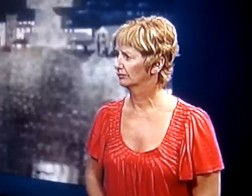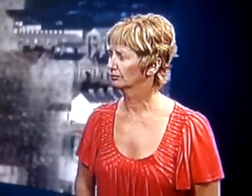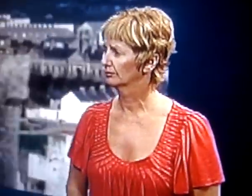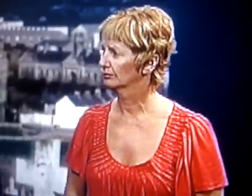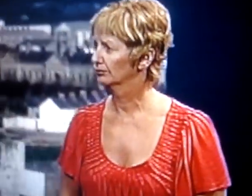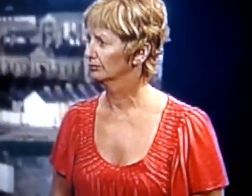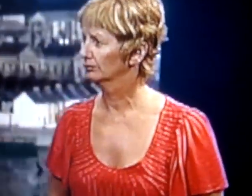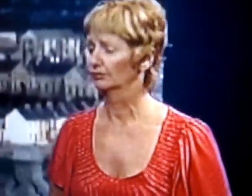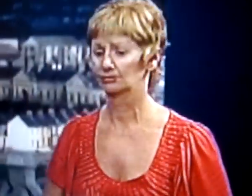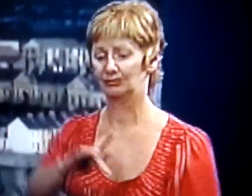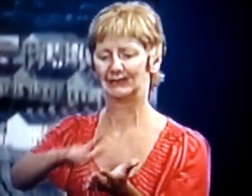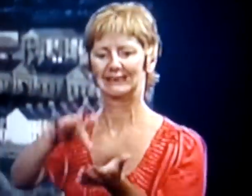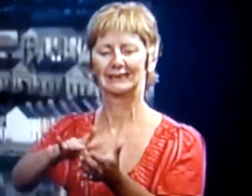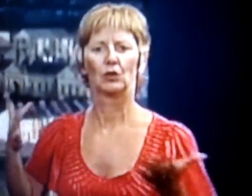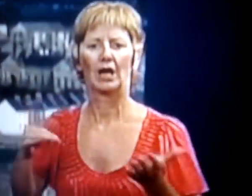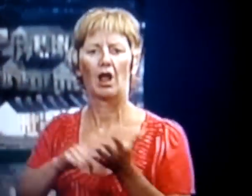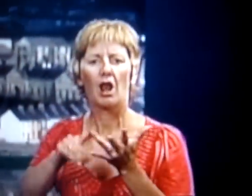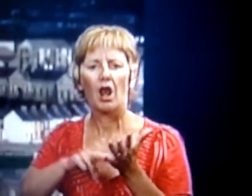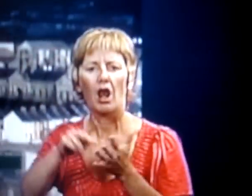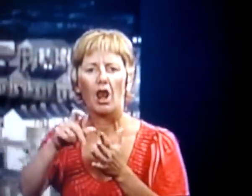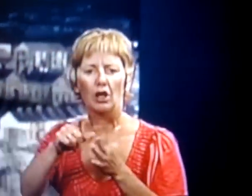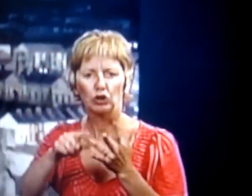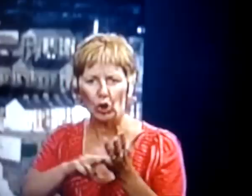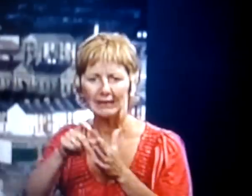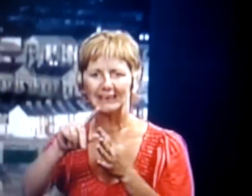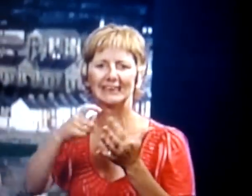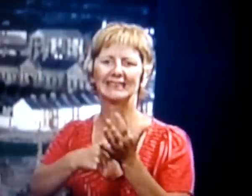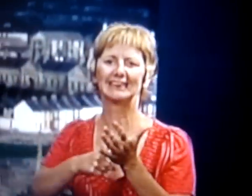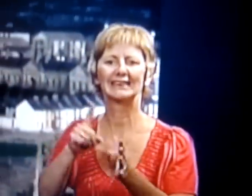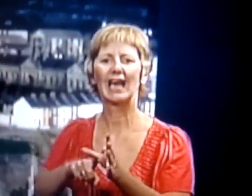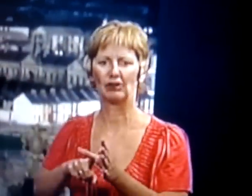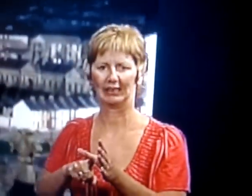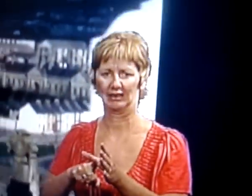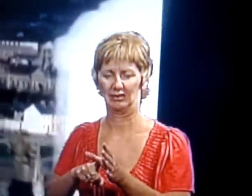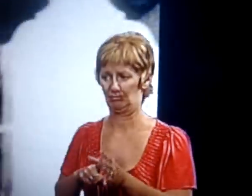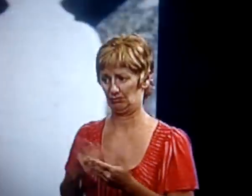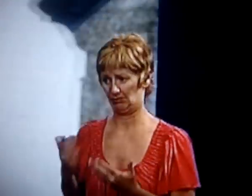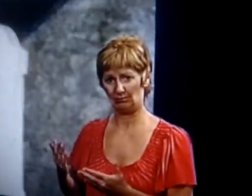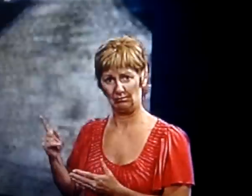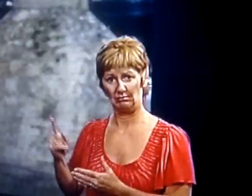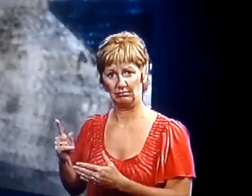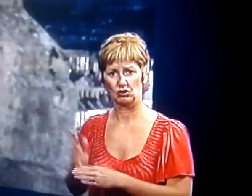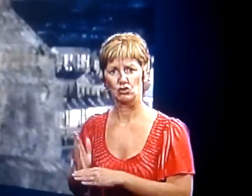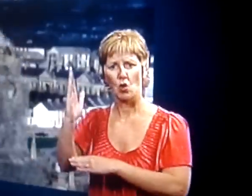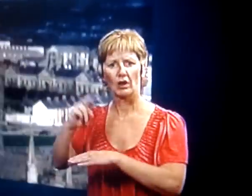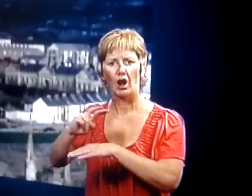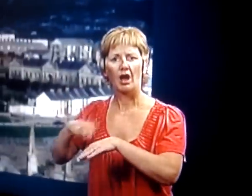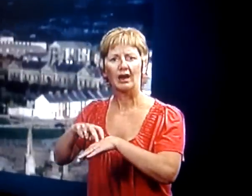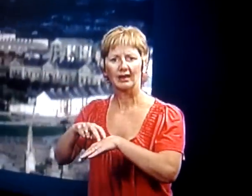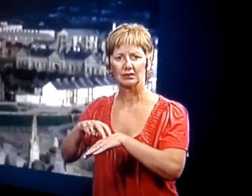The city of Londonderry is where the present Northern Ireland troubles began 16 years ago. It is an